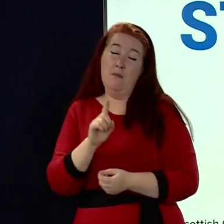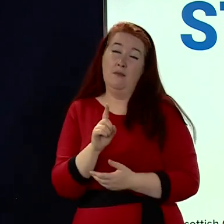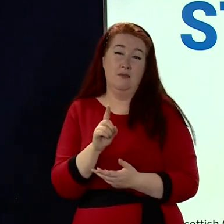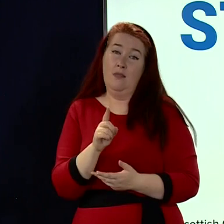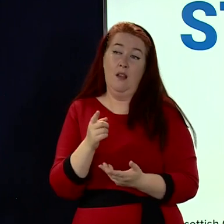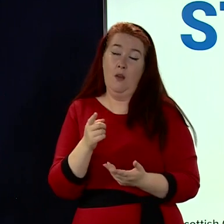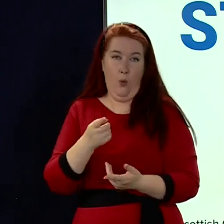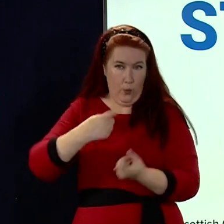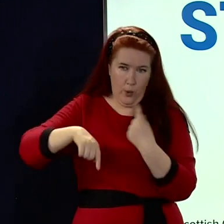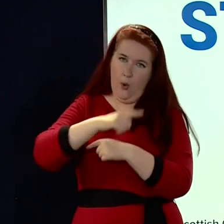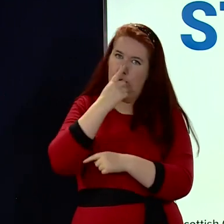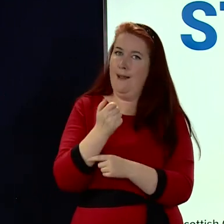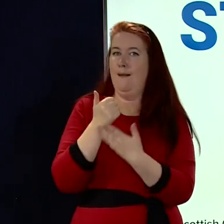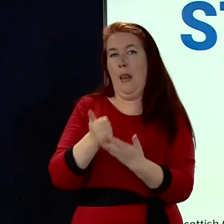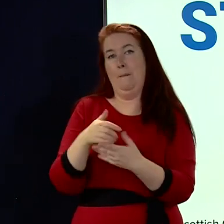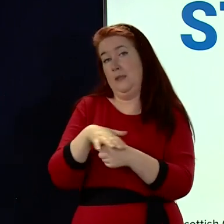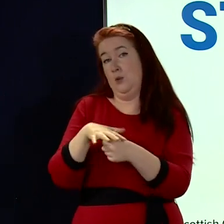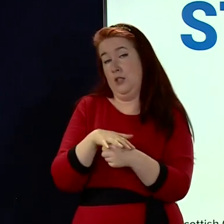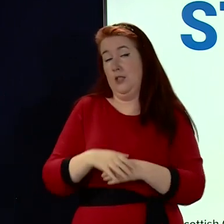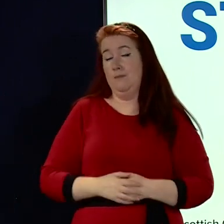all help in dealing with the situation that we're currently facing.